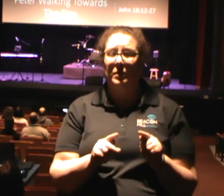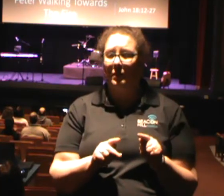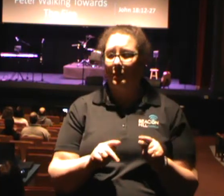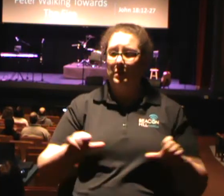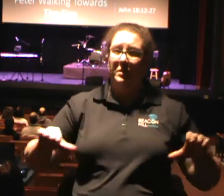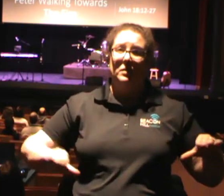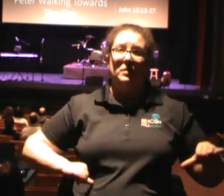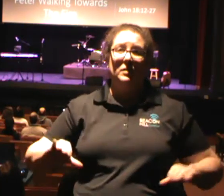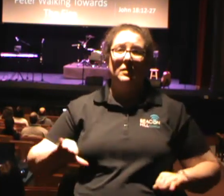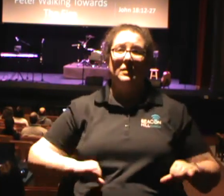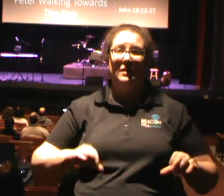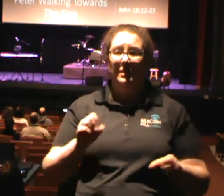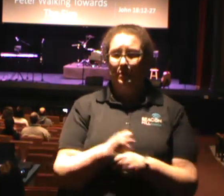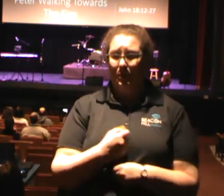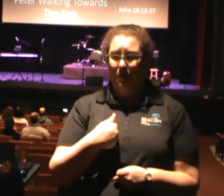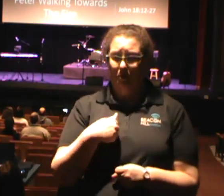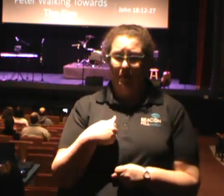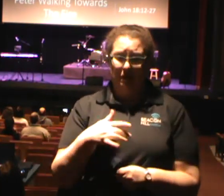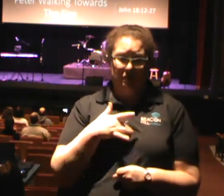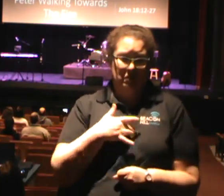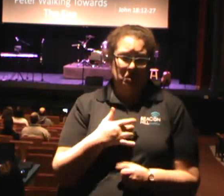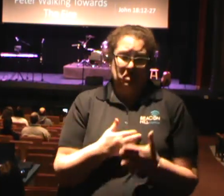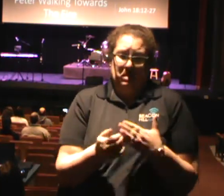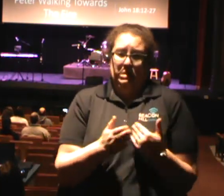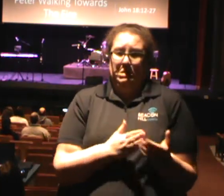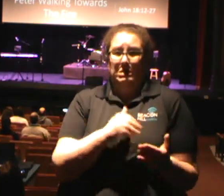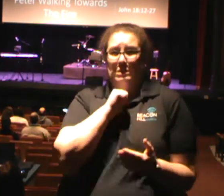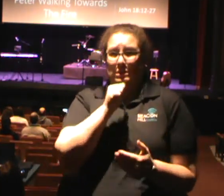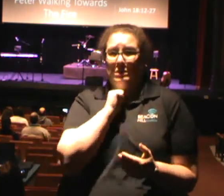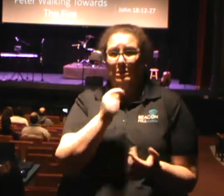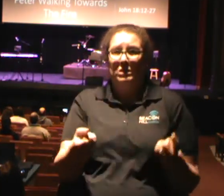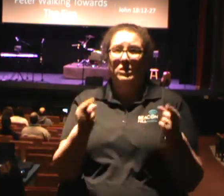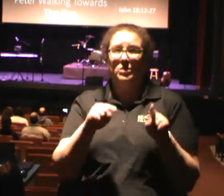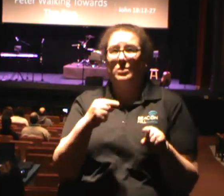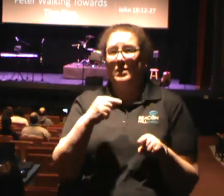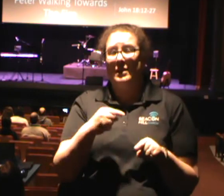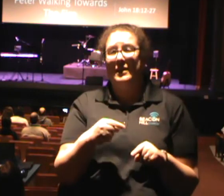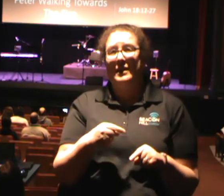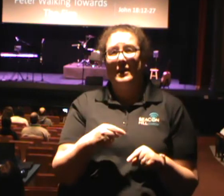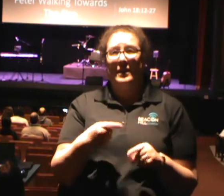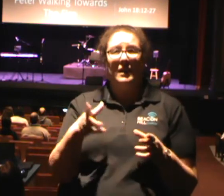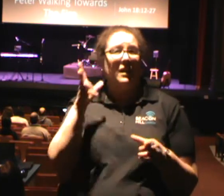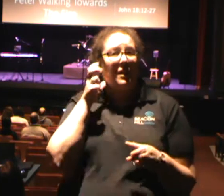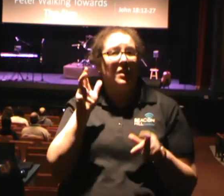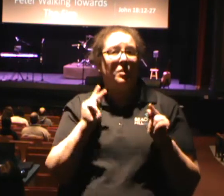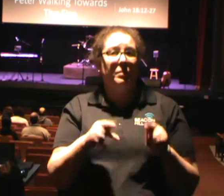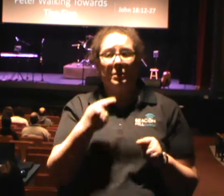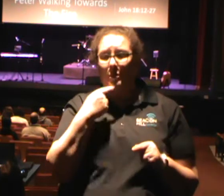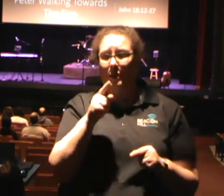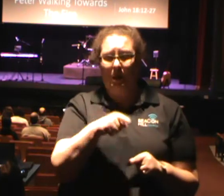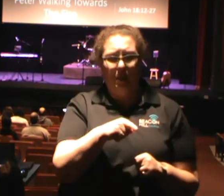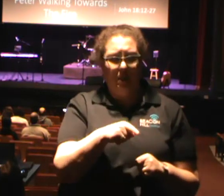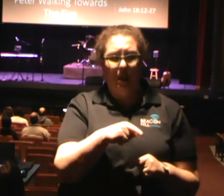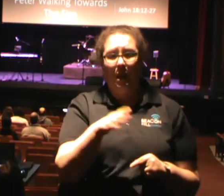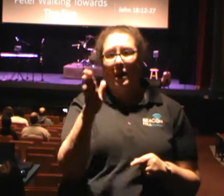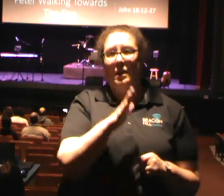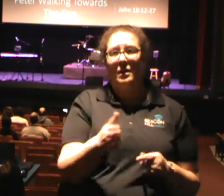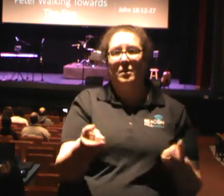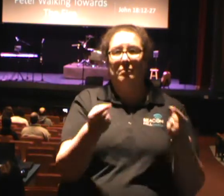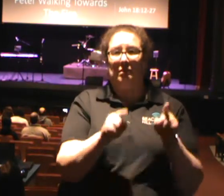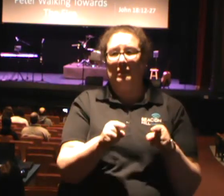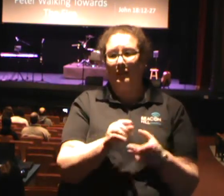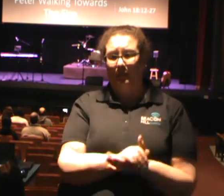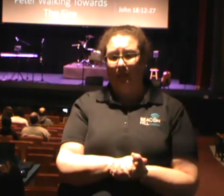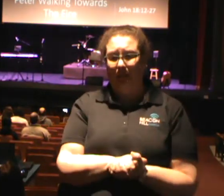actually makes me cringe when I hear somebody say that will never happen to me. It just makes me cringe and almost want to just videotate that moment.